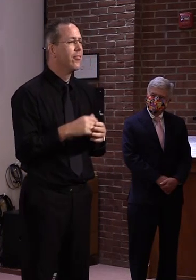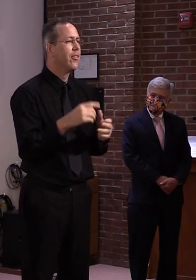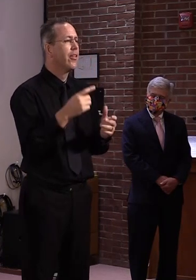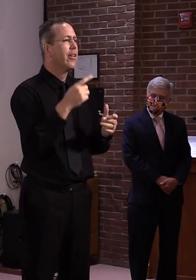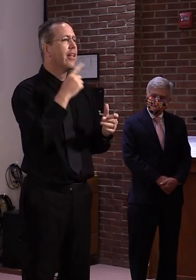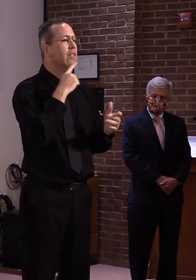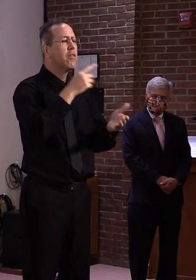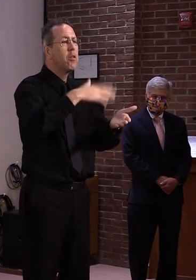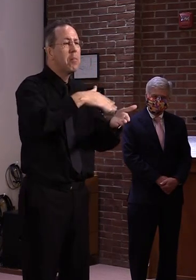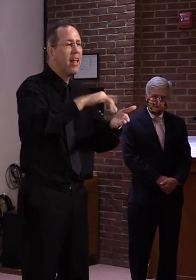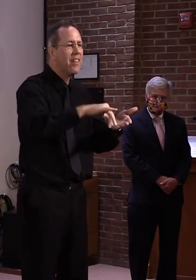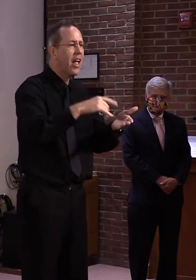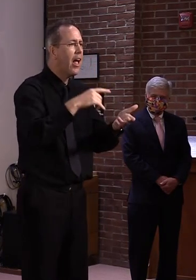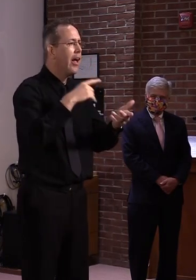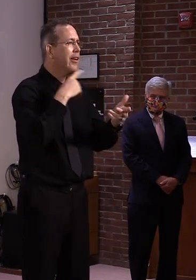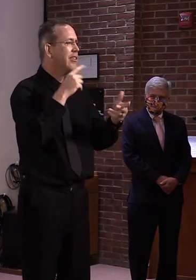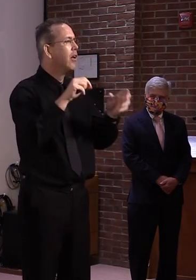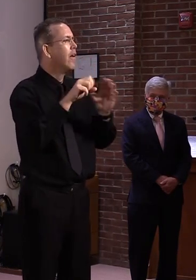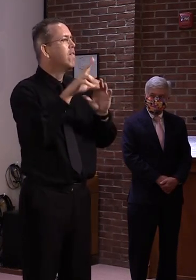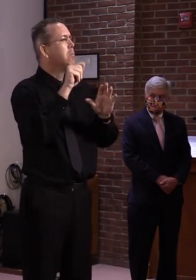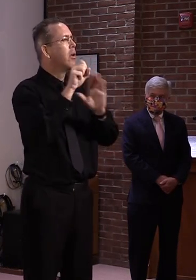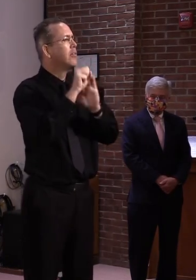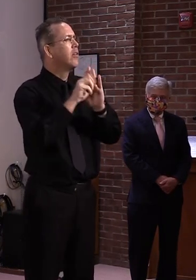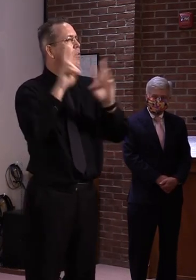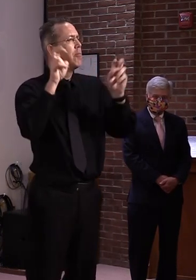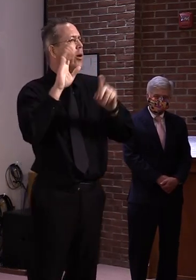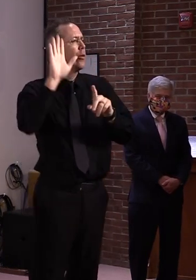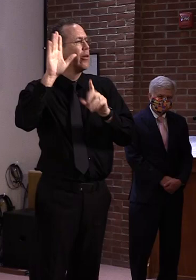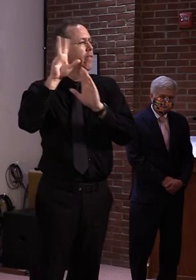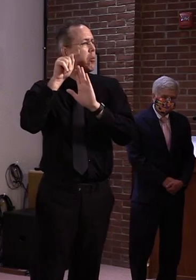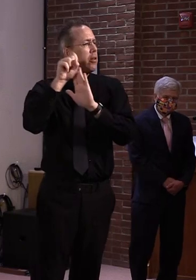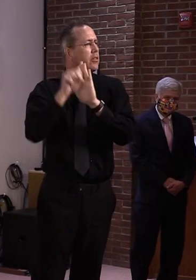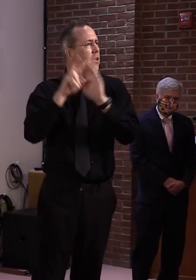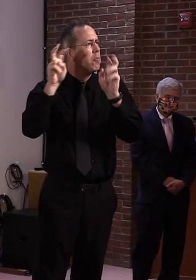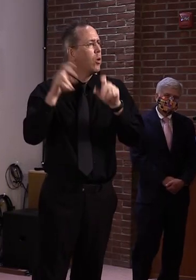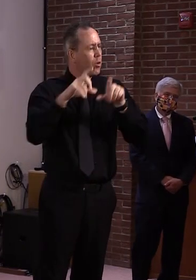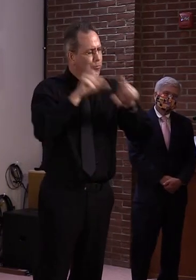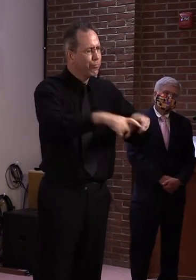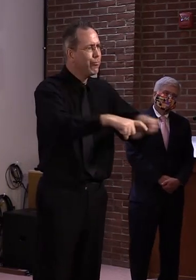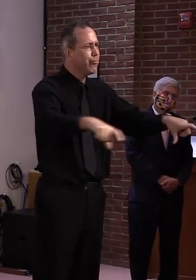All right. Thank you very much. Thanks, Steve. Joe, Barton. Take care.